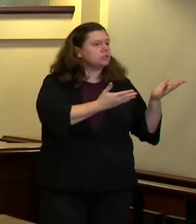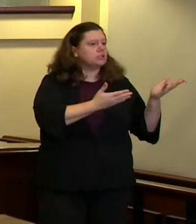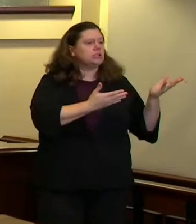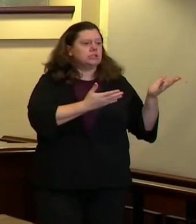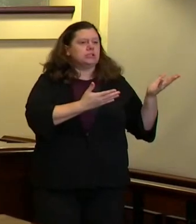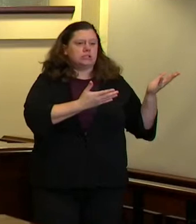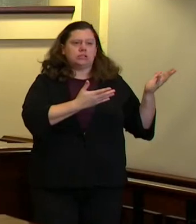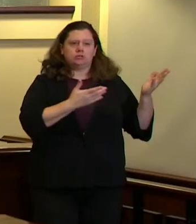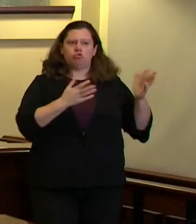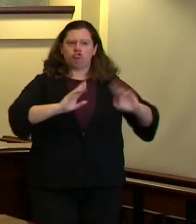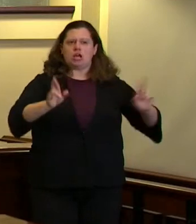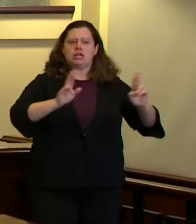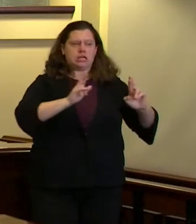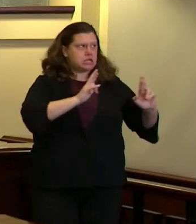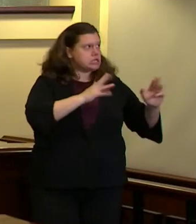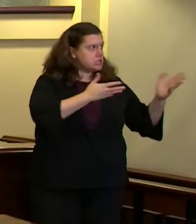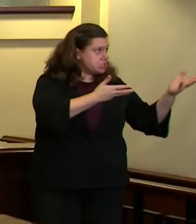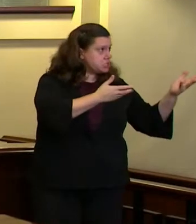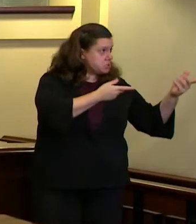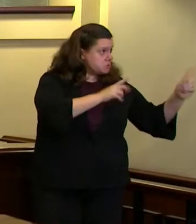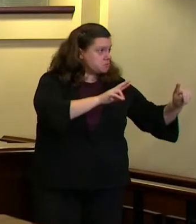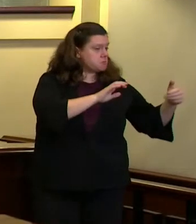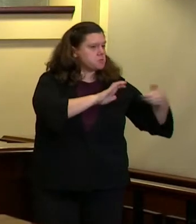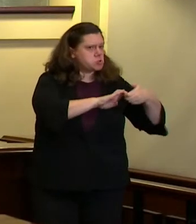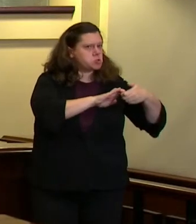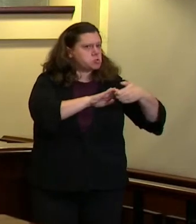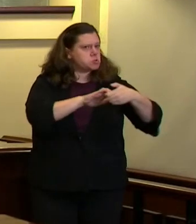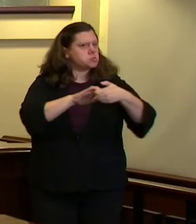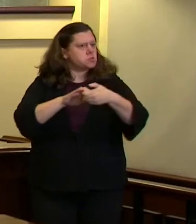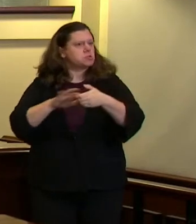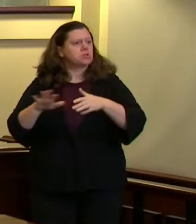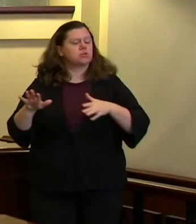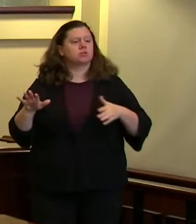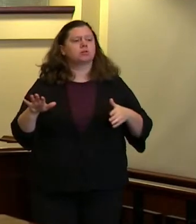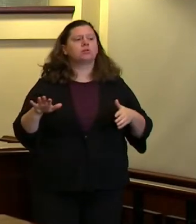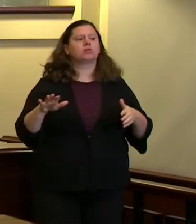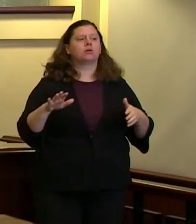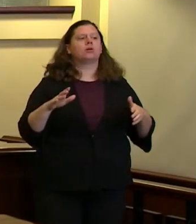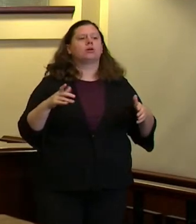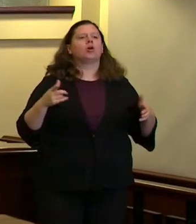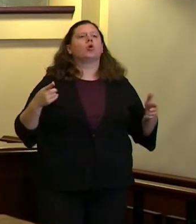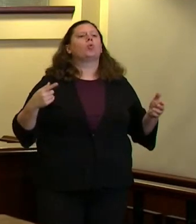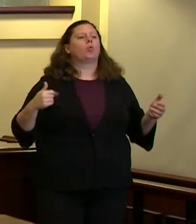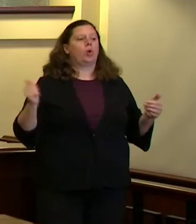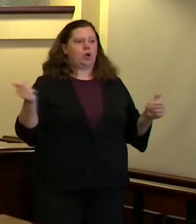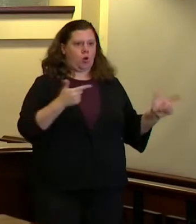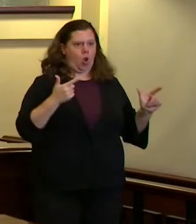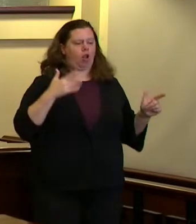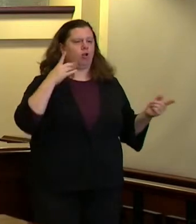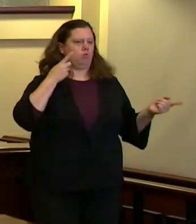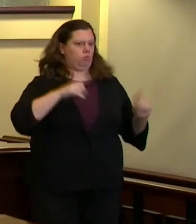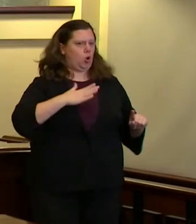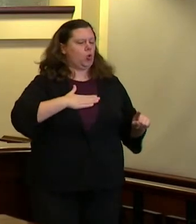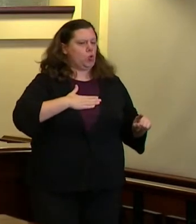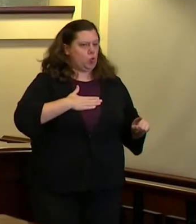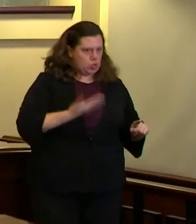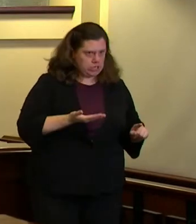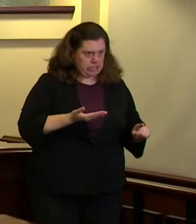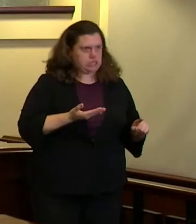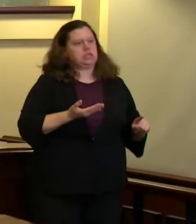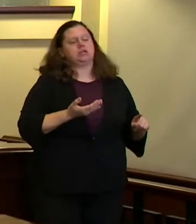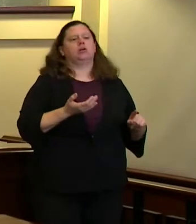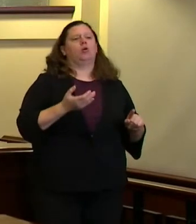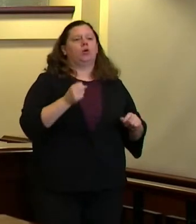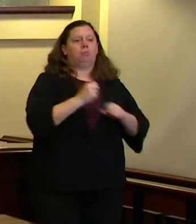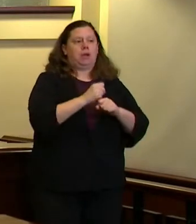is for all of us to move a little bit for all of us to compromise a little bit so that we can have a solid mutual